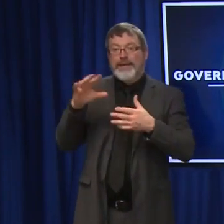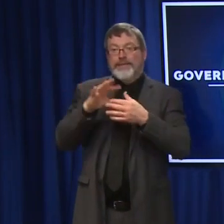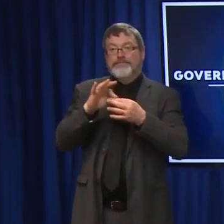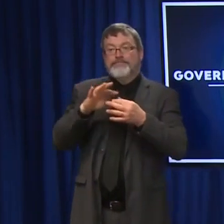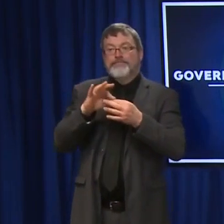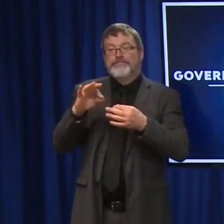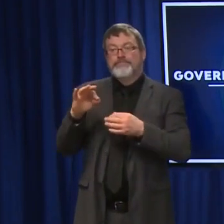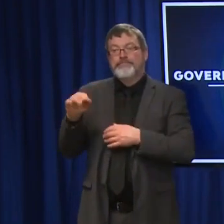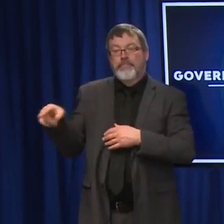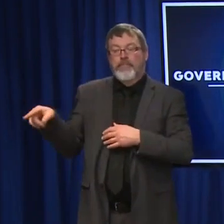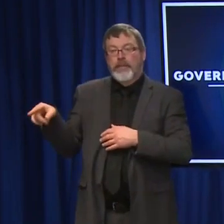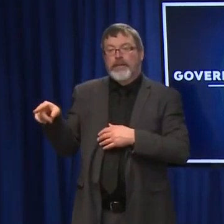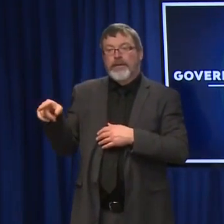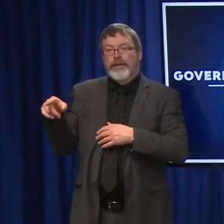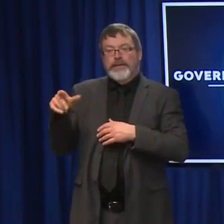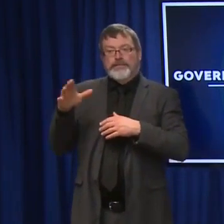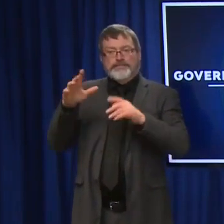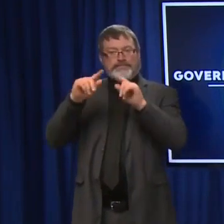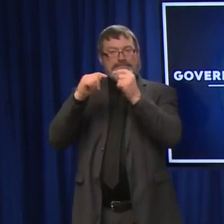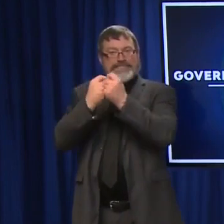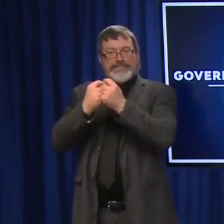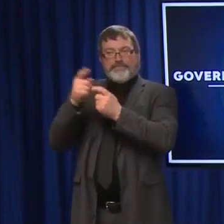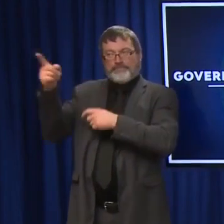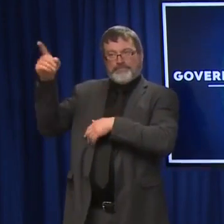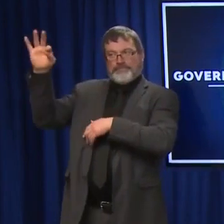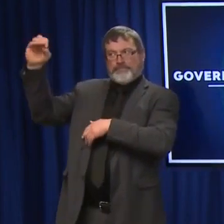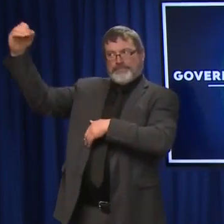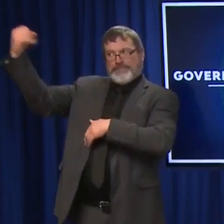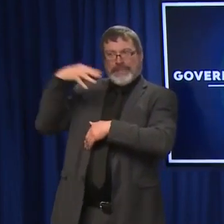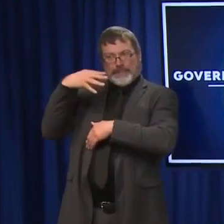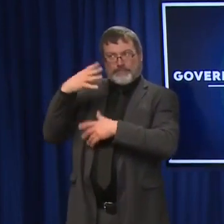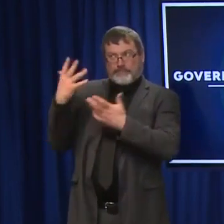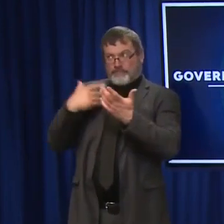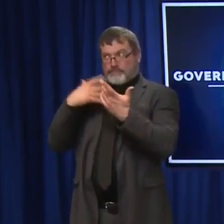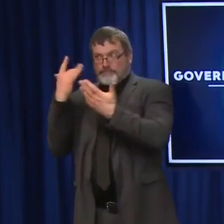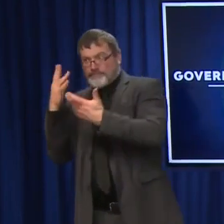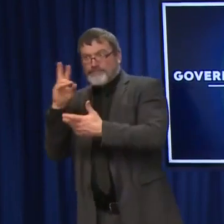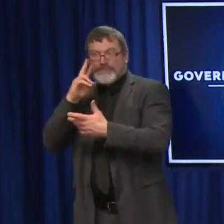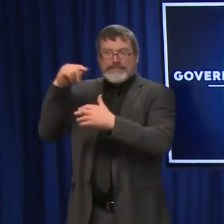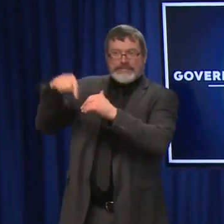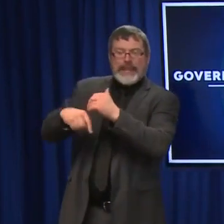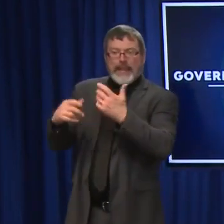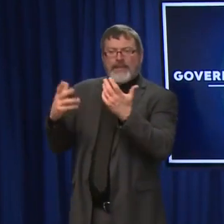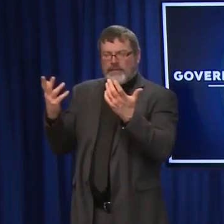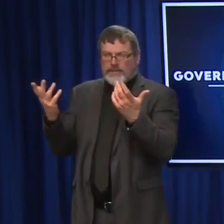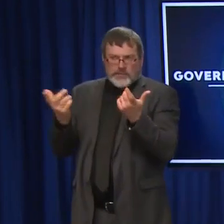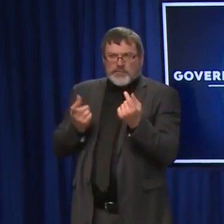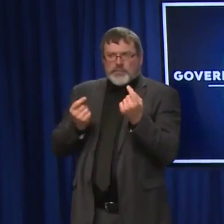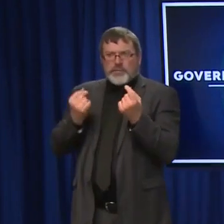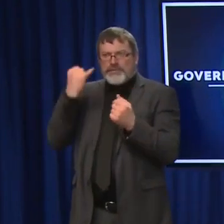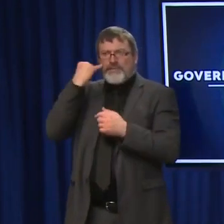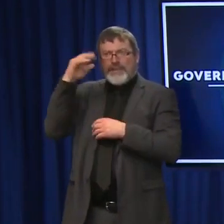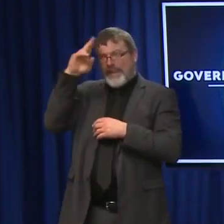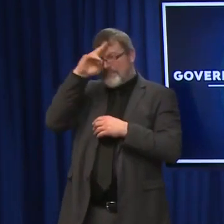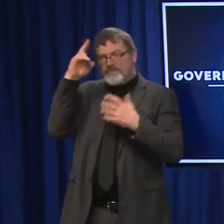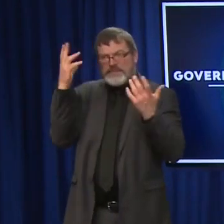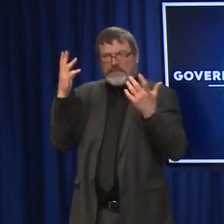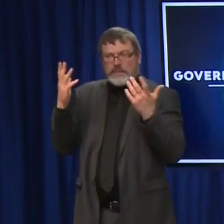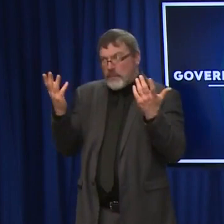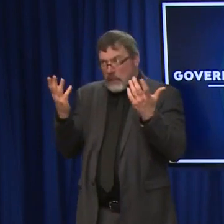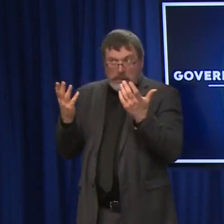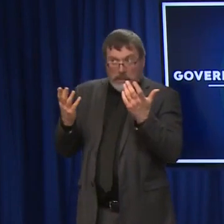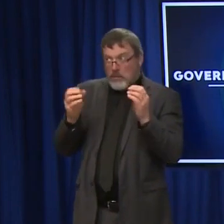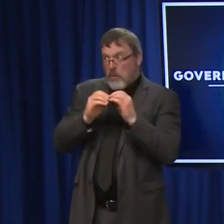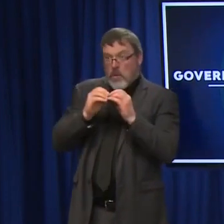that we have received already from FEMA through our previous conversations. And now hopefully we could receive some more based on what the president